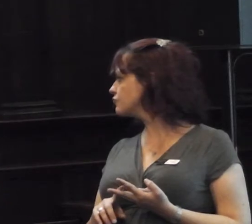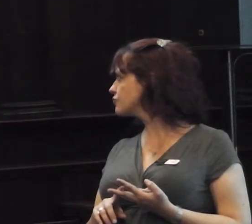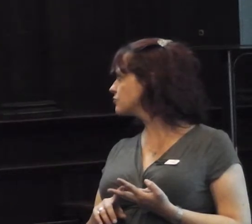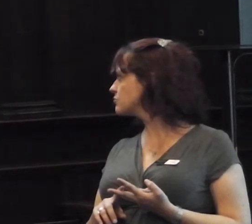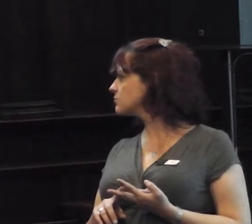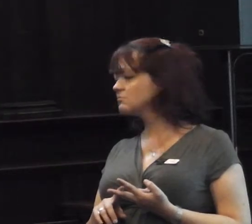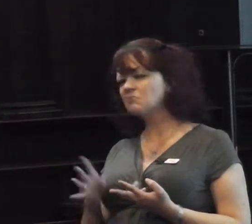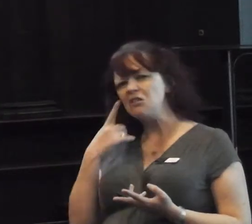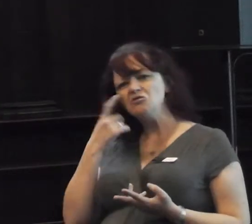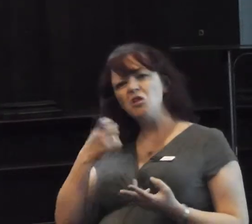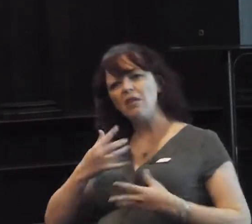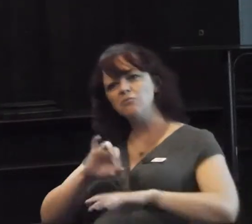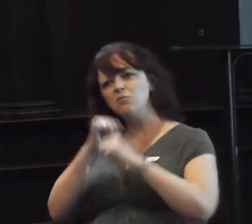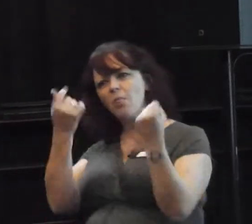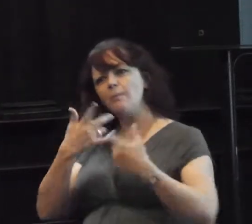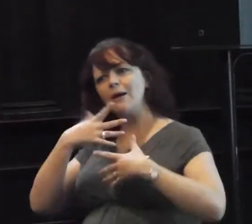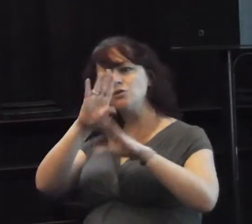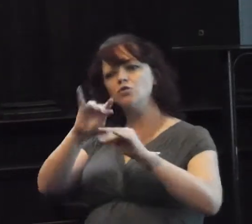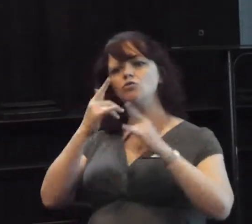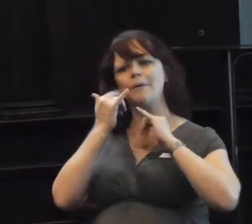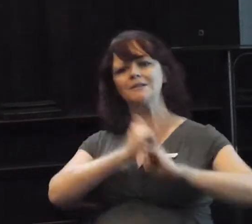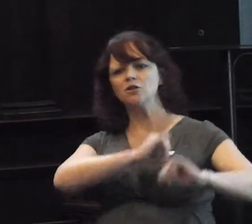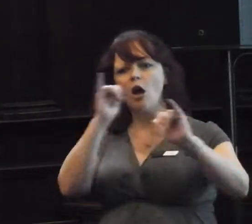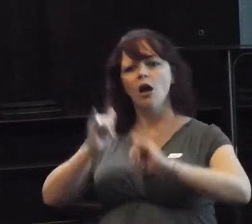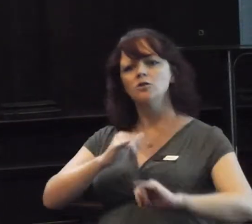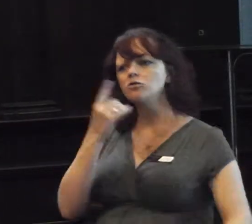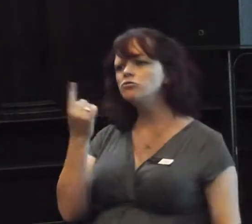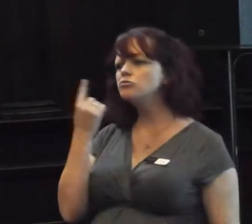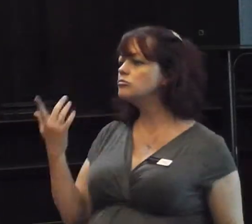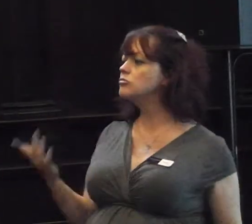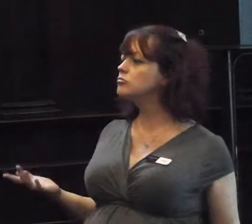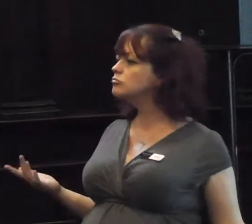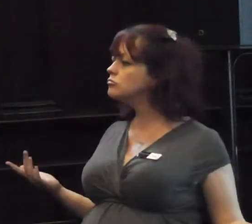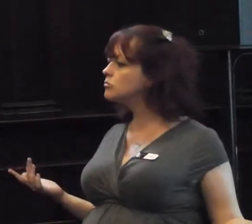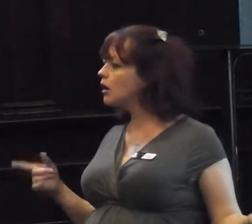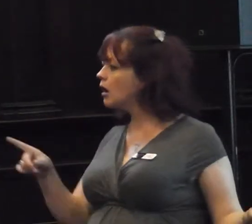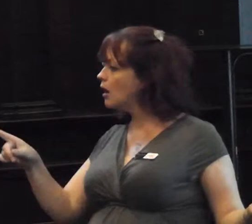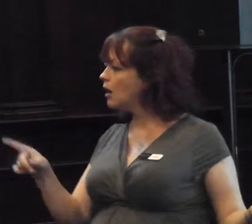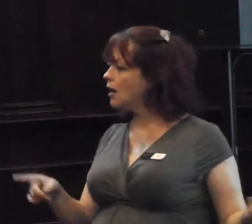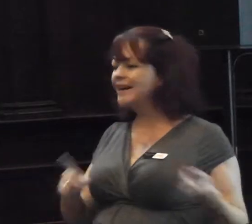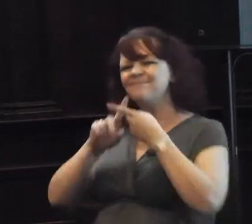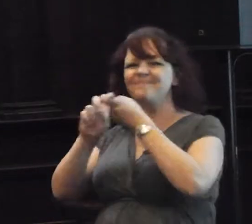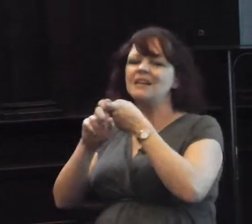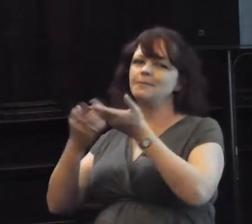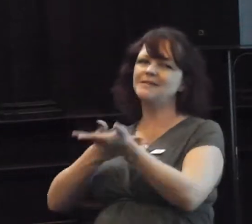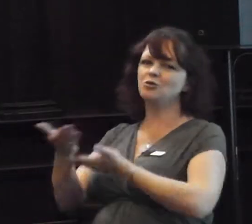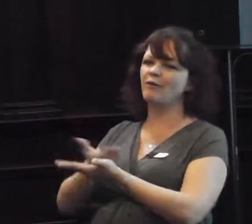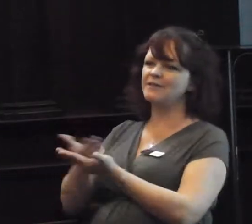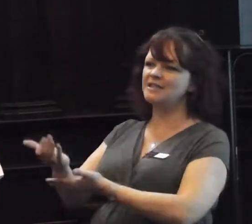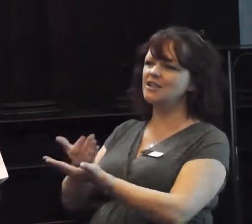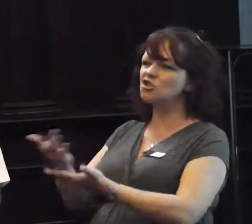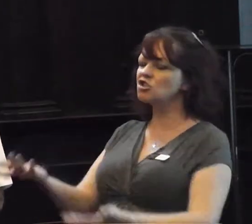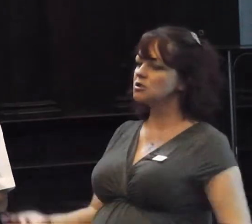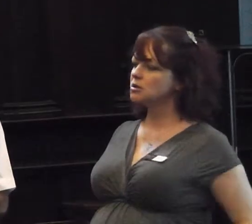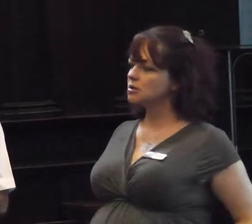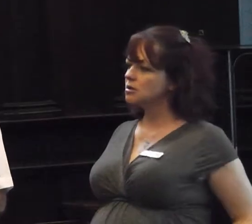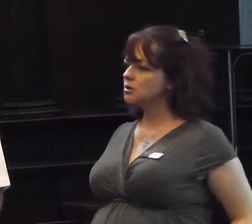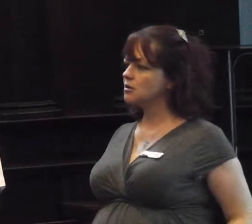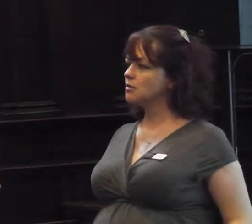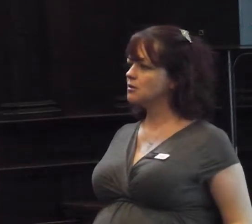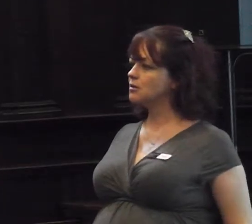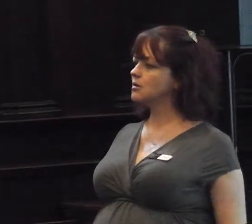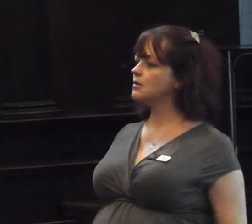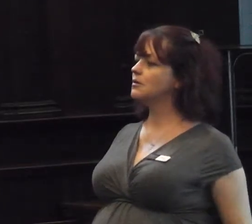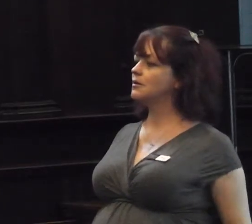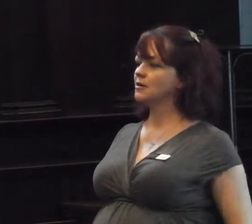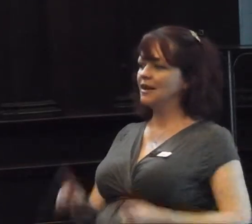Have we got the power? Stop and search? I've got that conversation, just a conversation, and then what's what's the